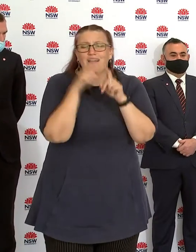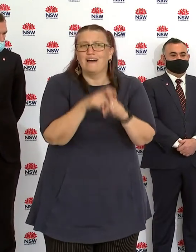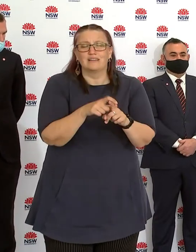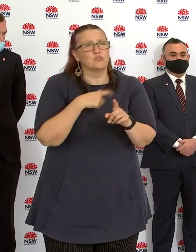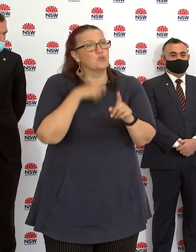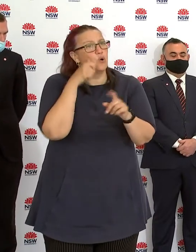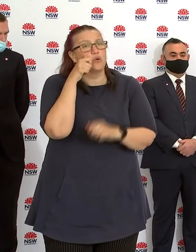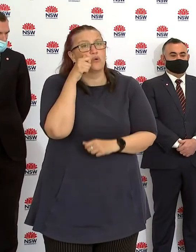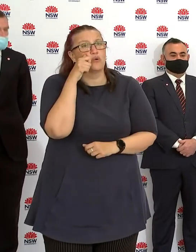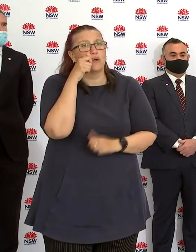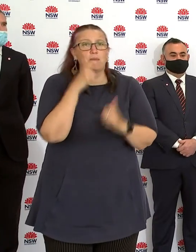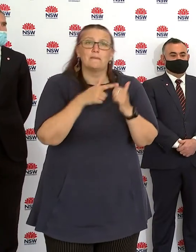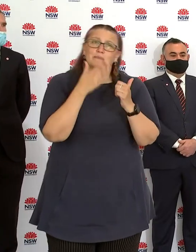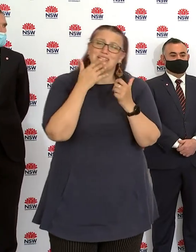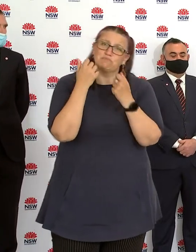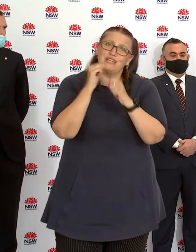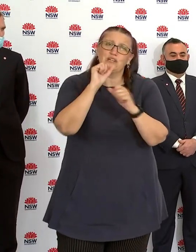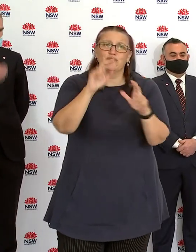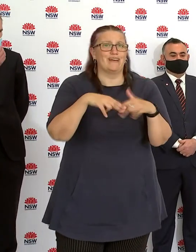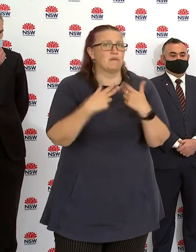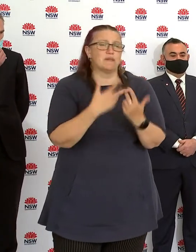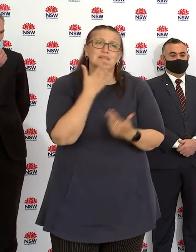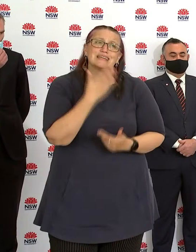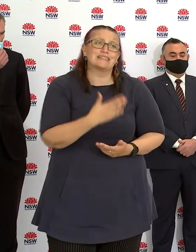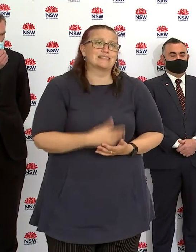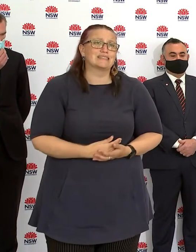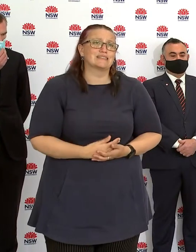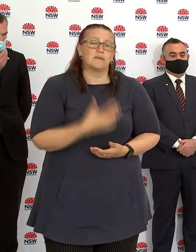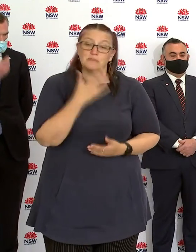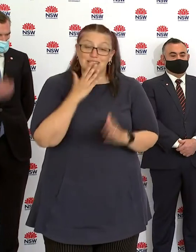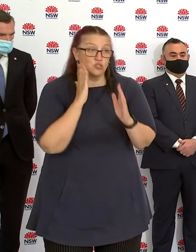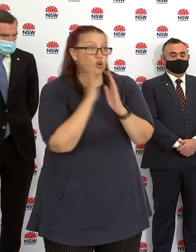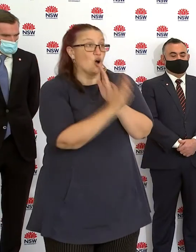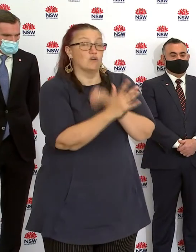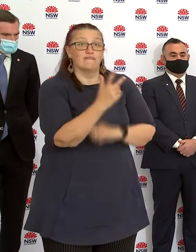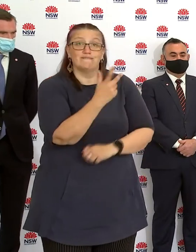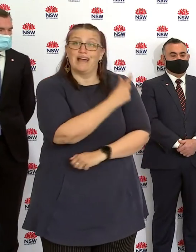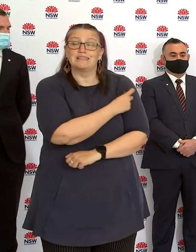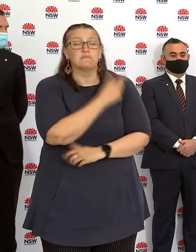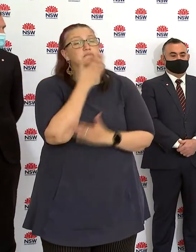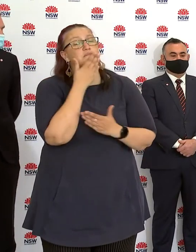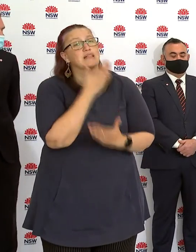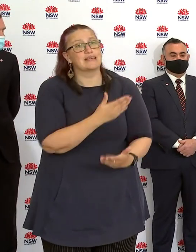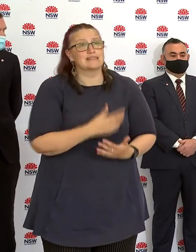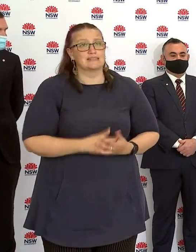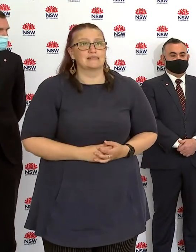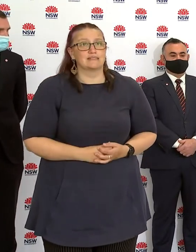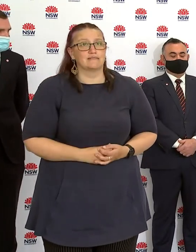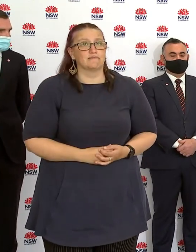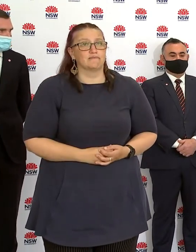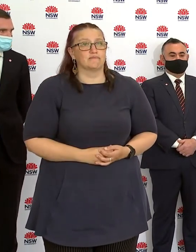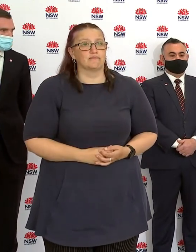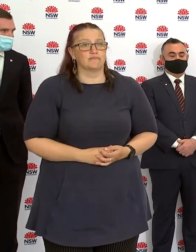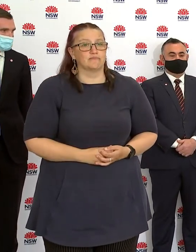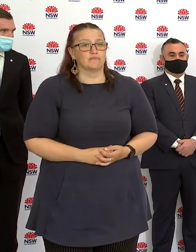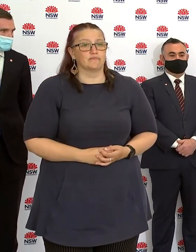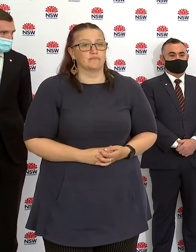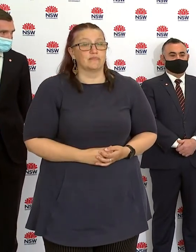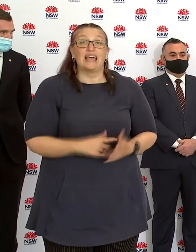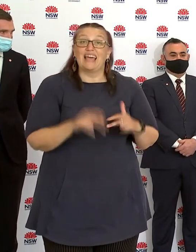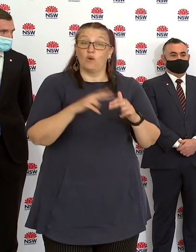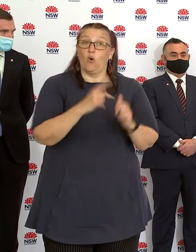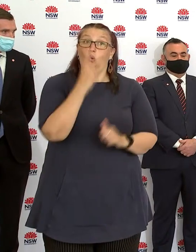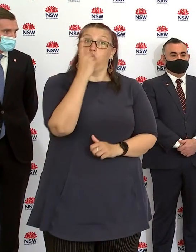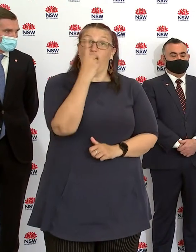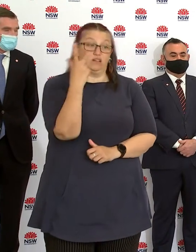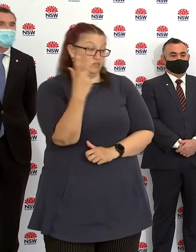to take up the opportunities for vaccination as soon as possible, recognising that for even the protection from the first dose, we